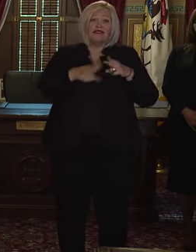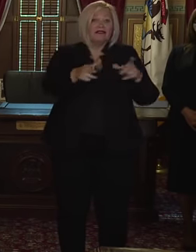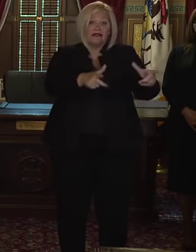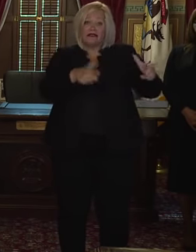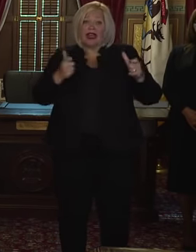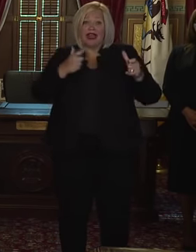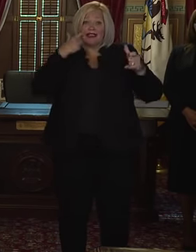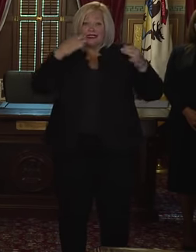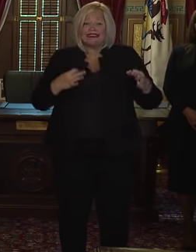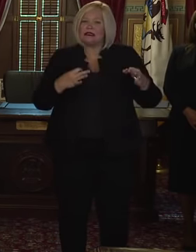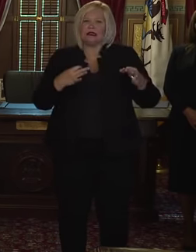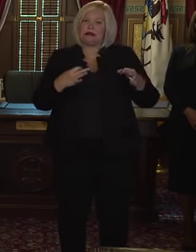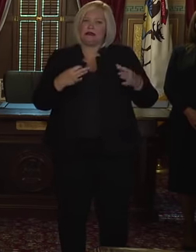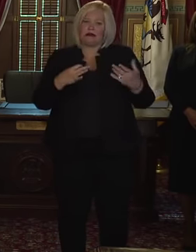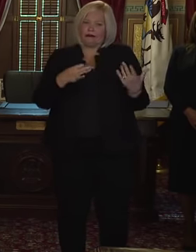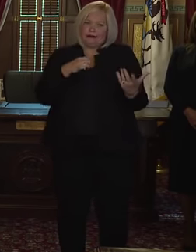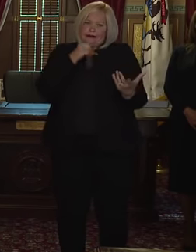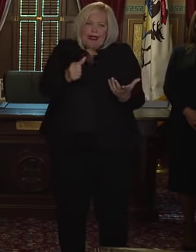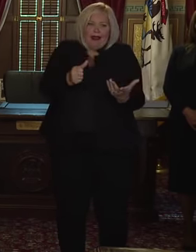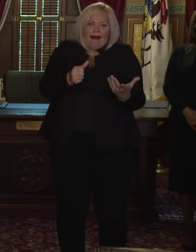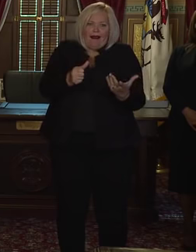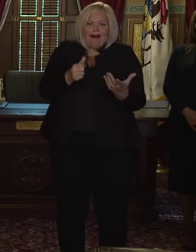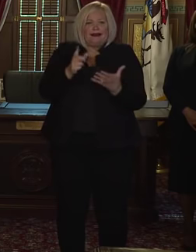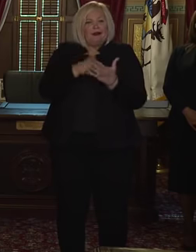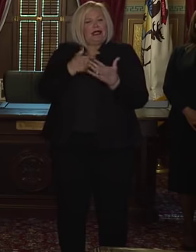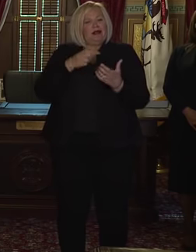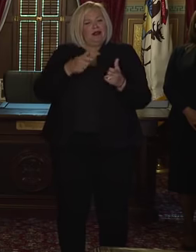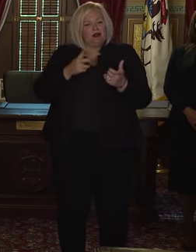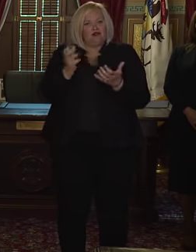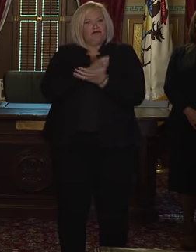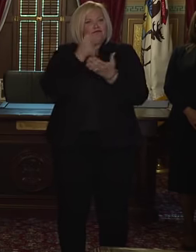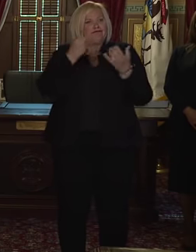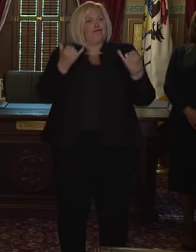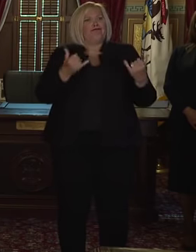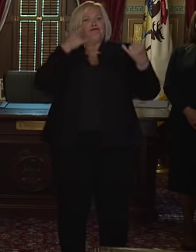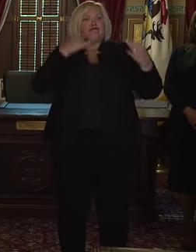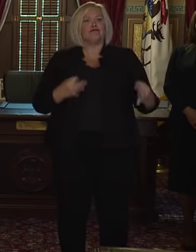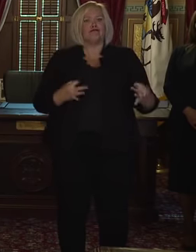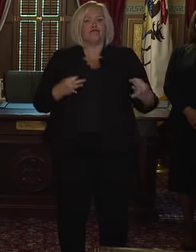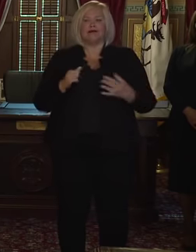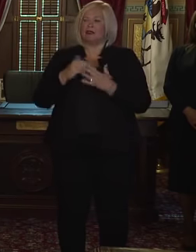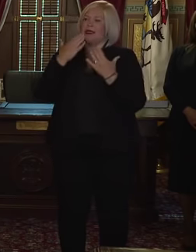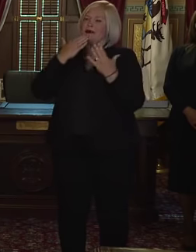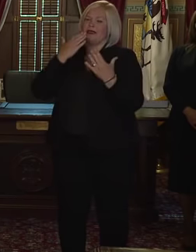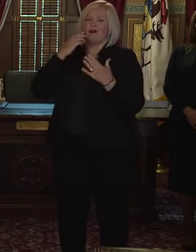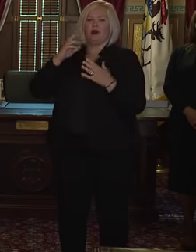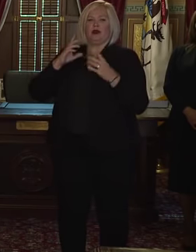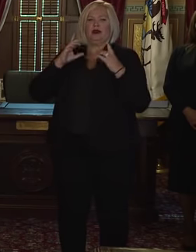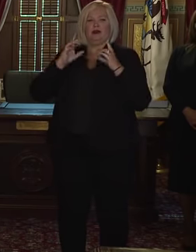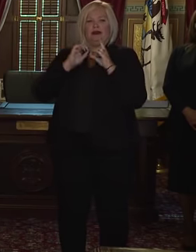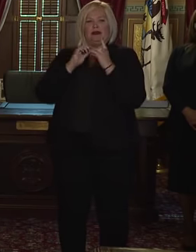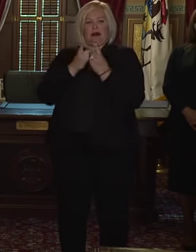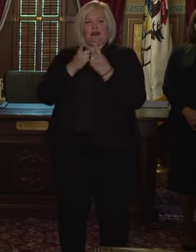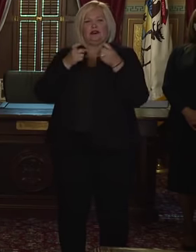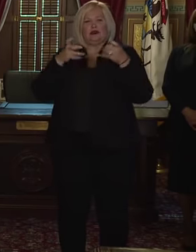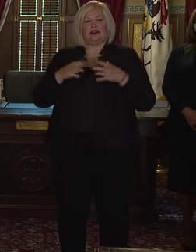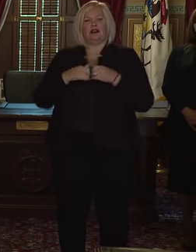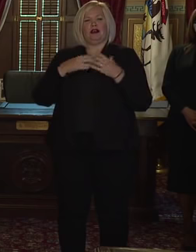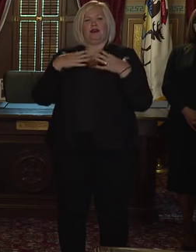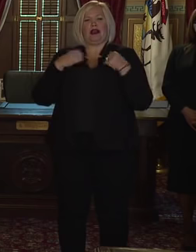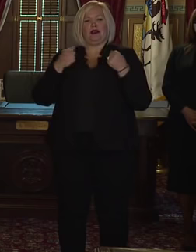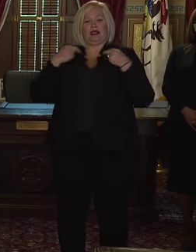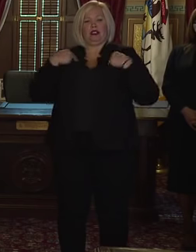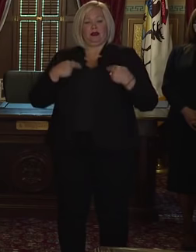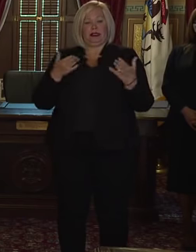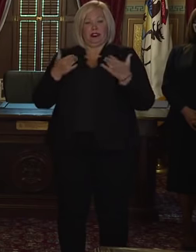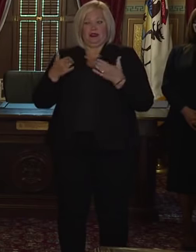often when we have to act swiftly. And that's why I'm grateful that the Director of Health and Human Services has epidemic